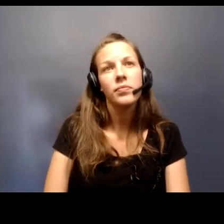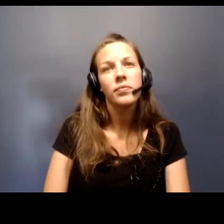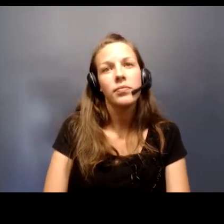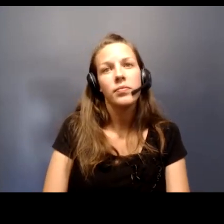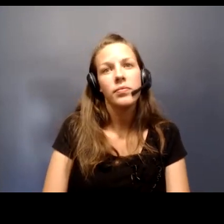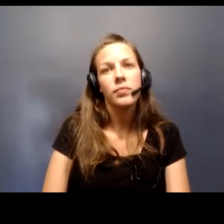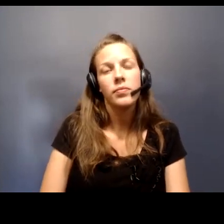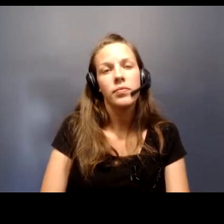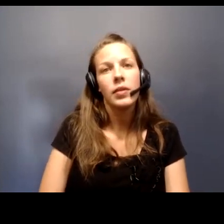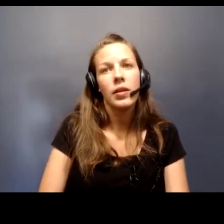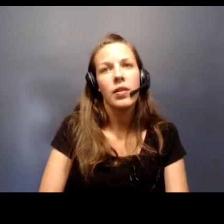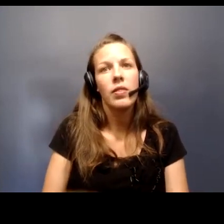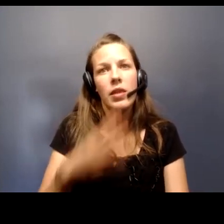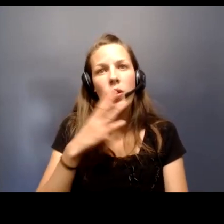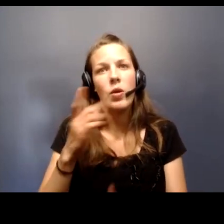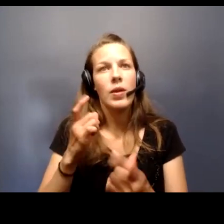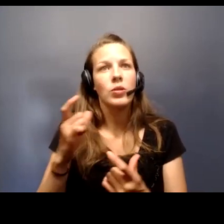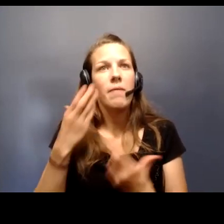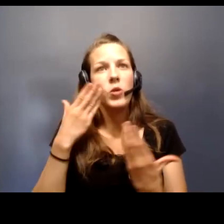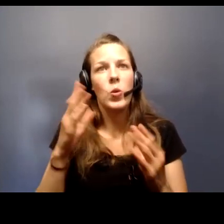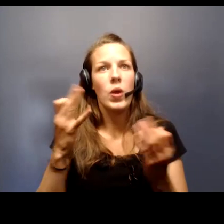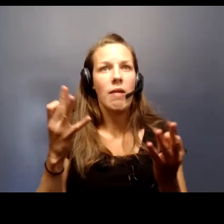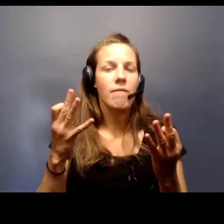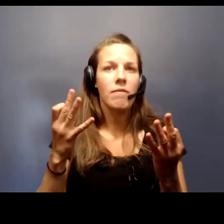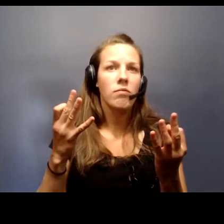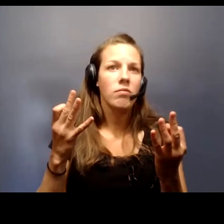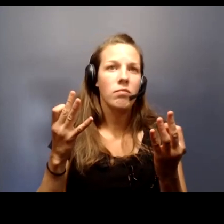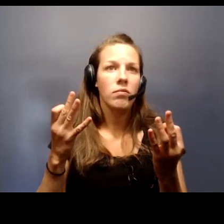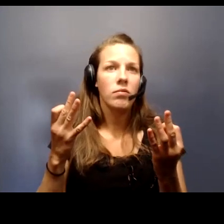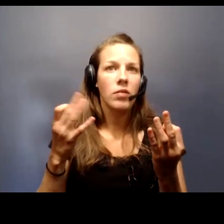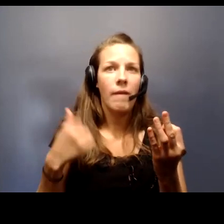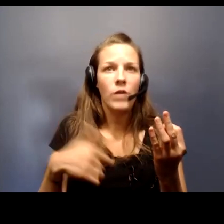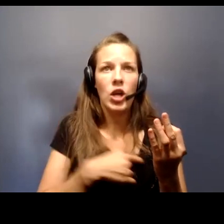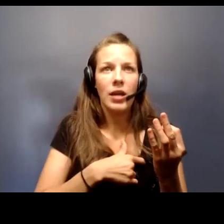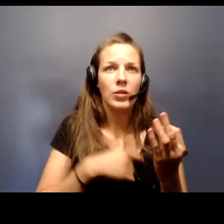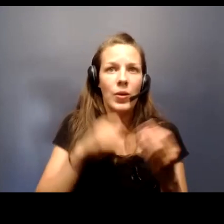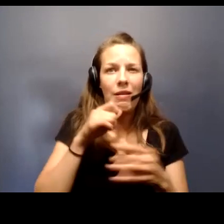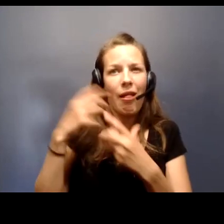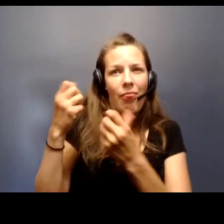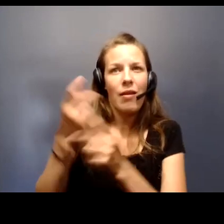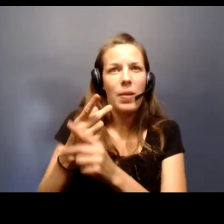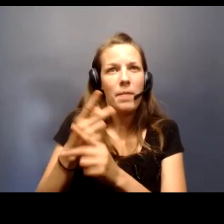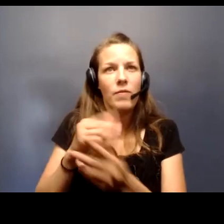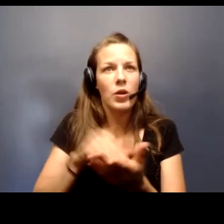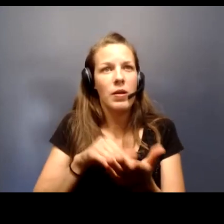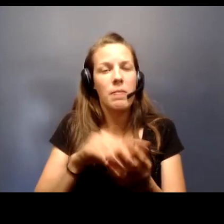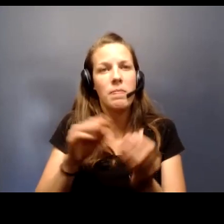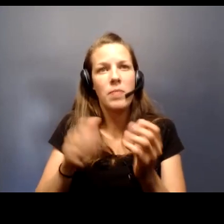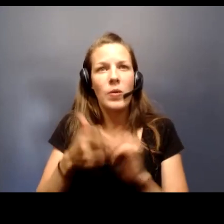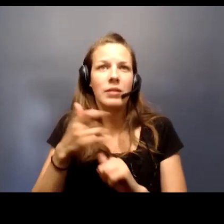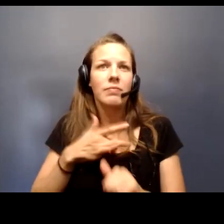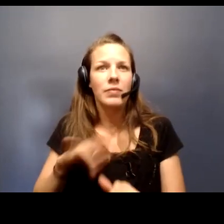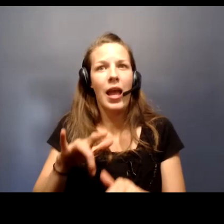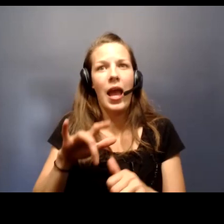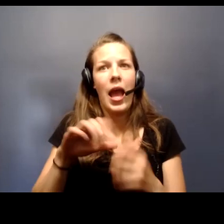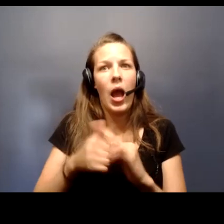Thank you. We did have a question and I don't know if for us since we're not healthcare providers it would be mostly anecdotal. how are healthcare